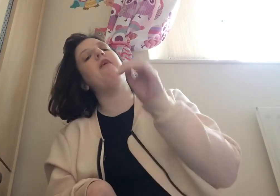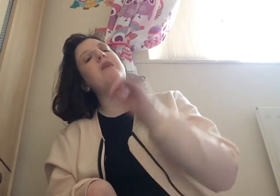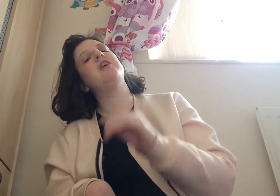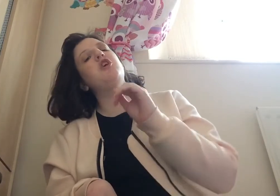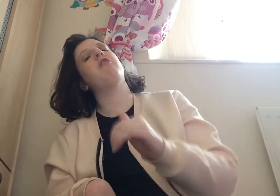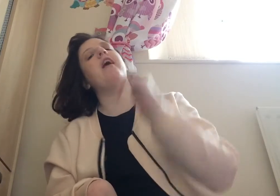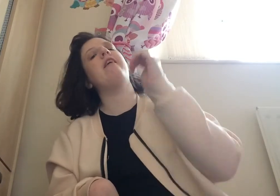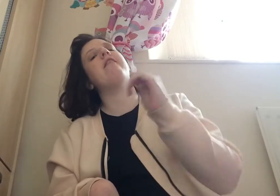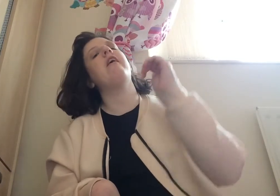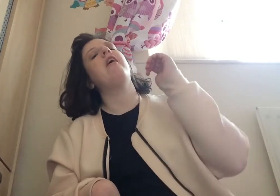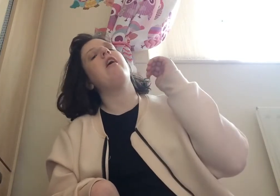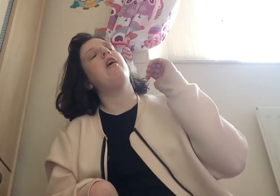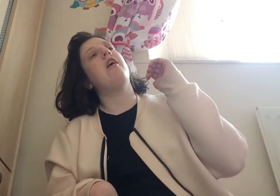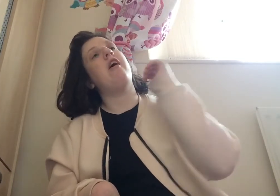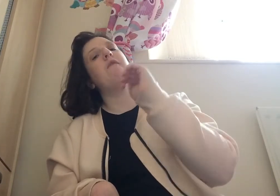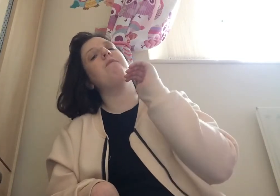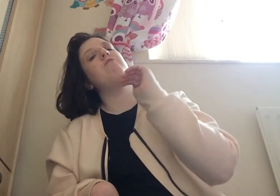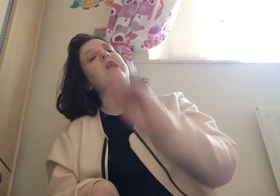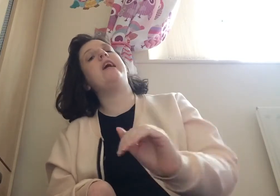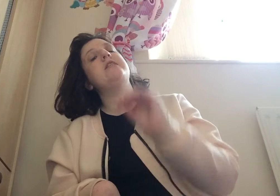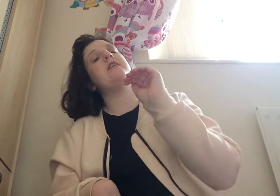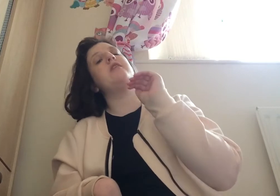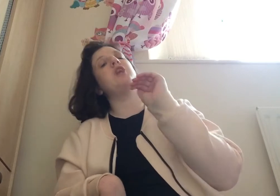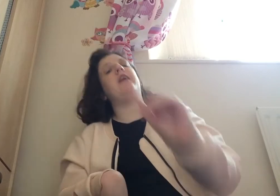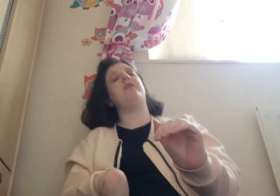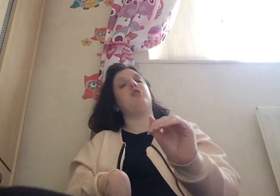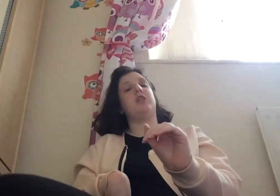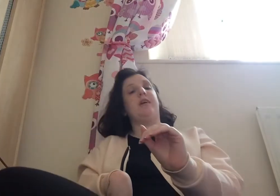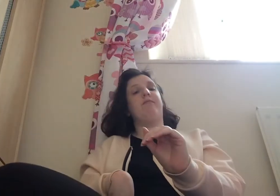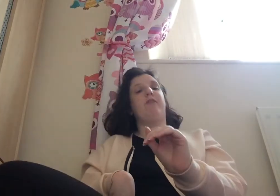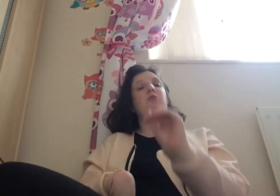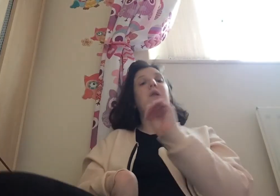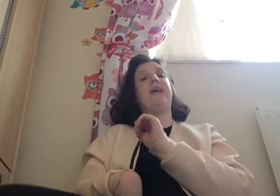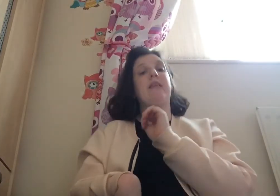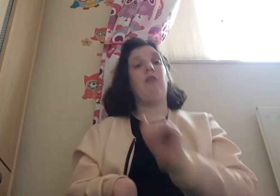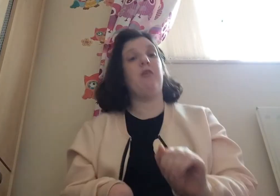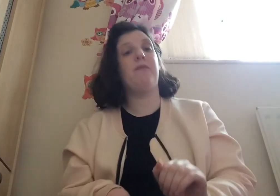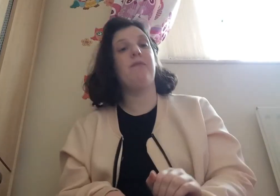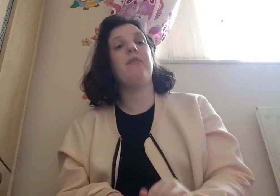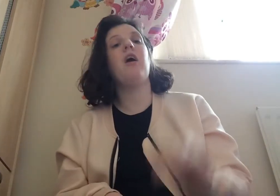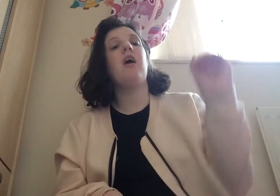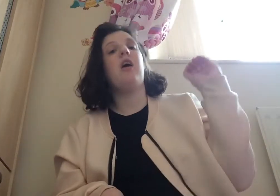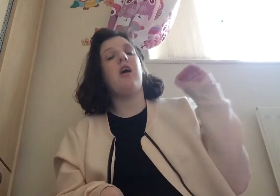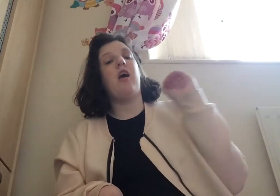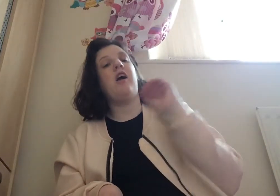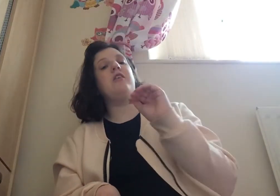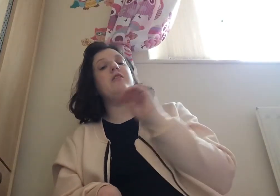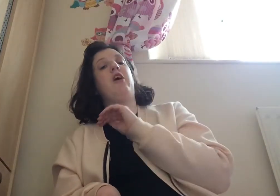megan josser is um related to um jacqueline josser who plays lauren and the